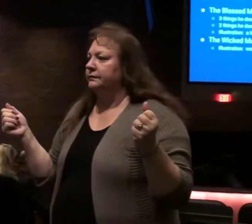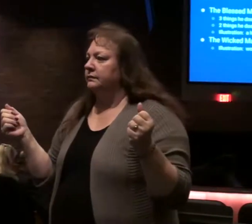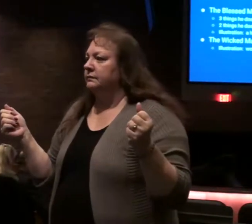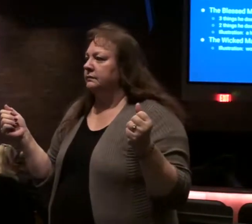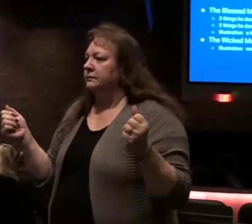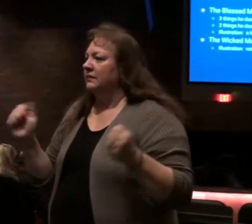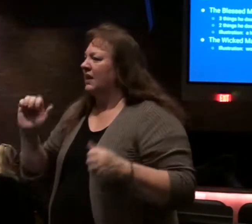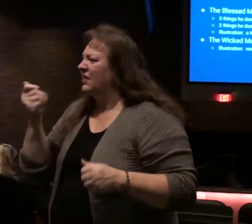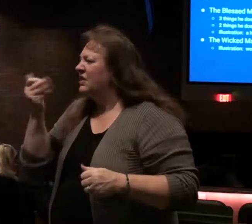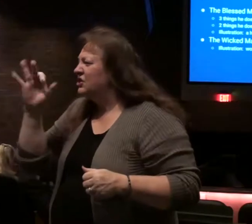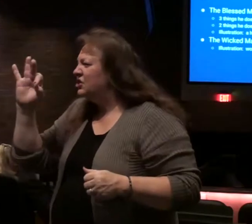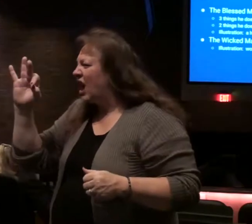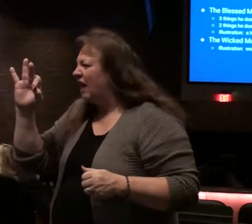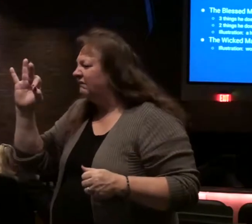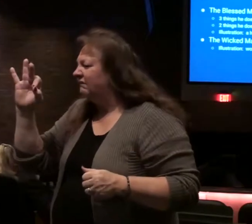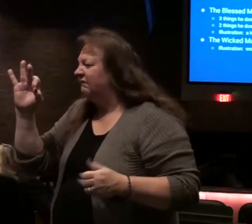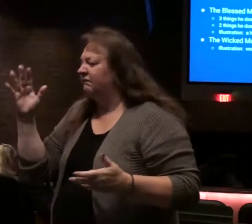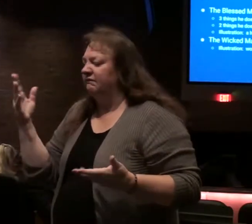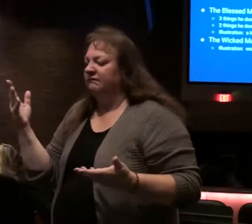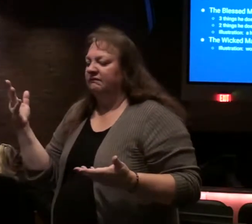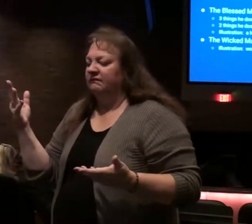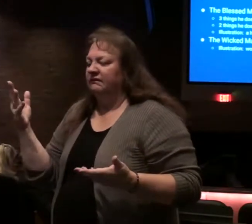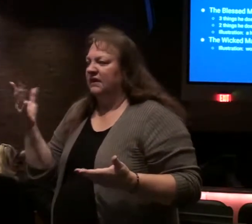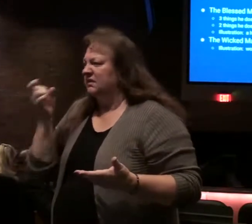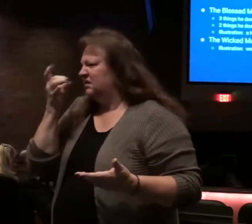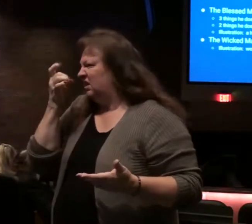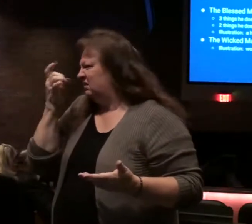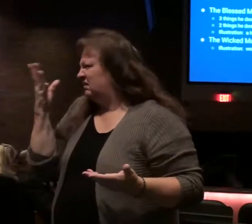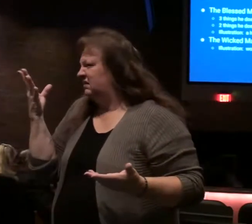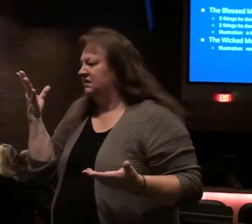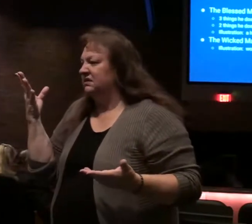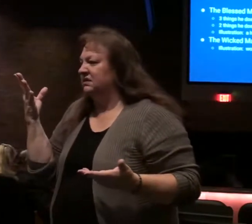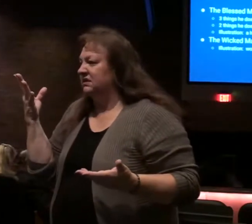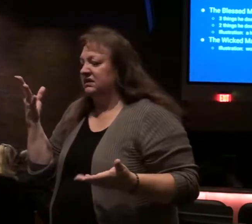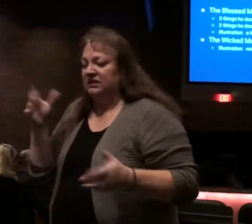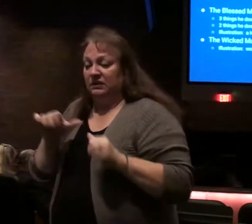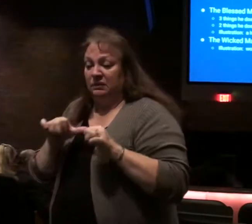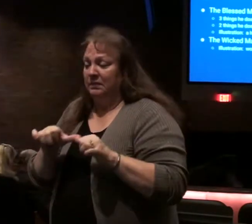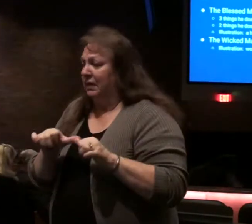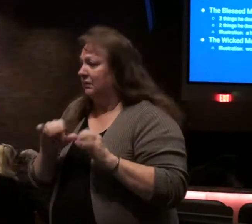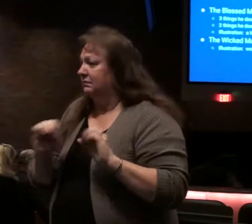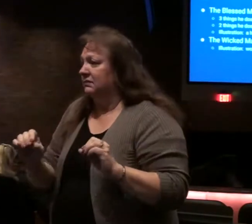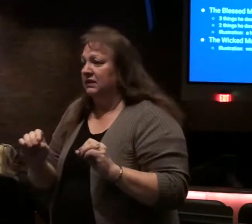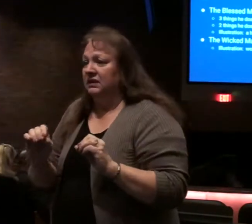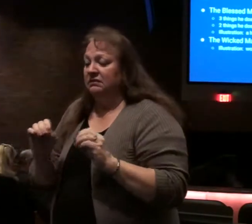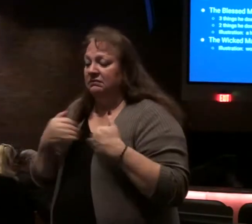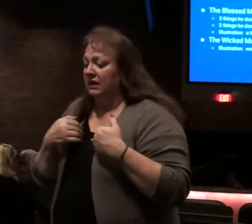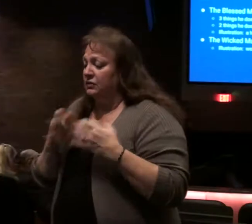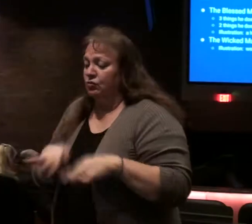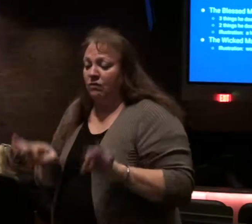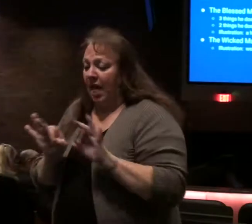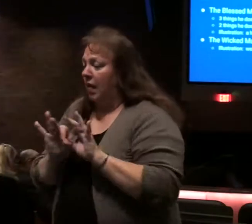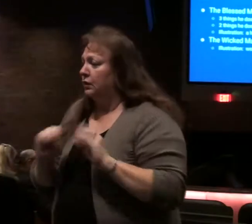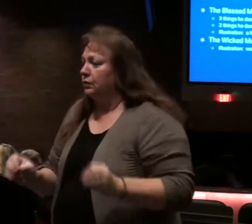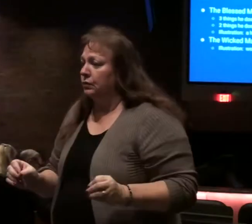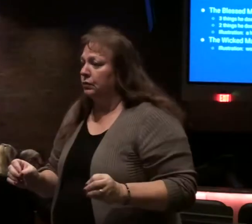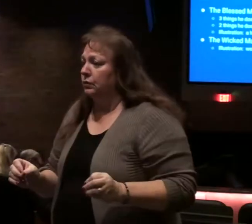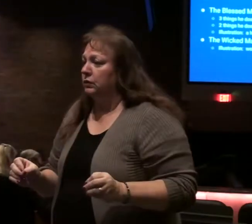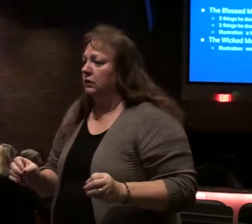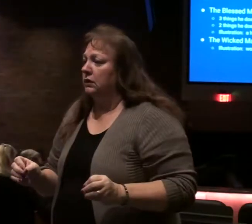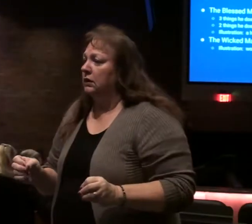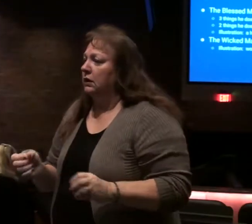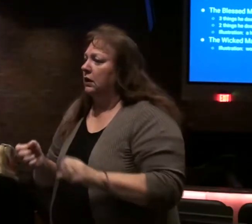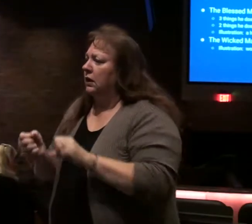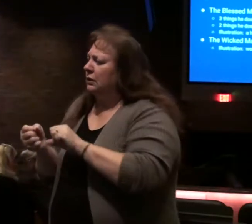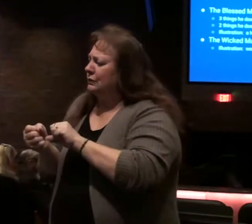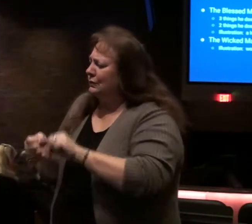the chaff is the garbage that doesn't remain it's not valuable a strong